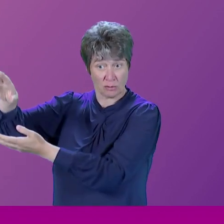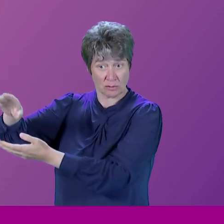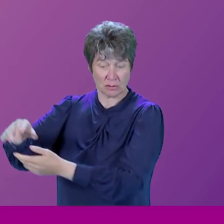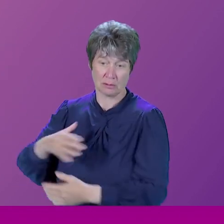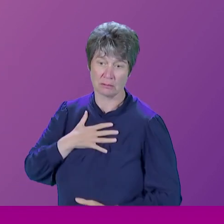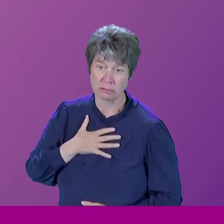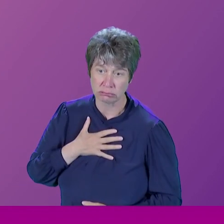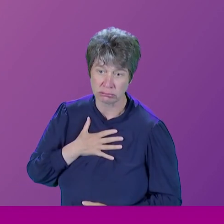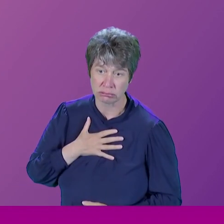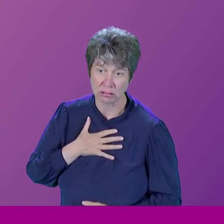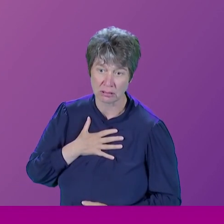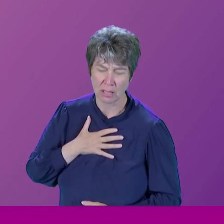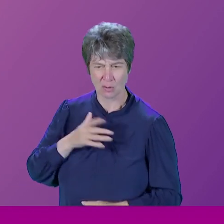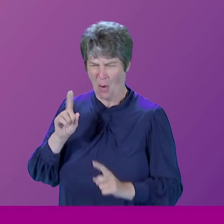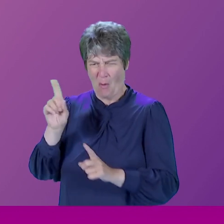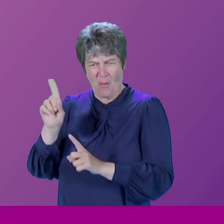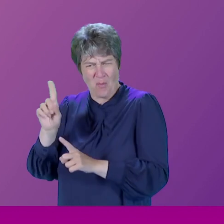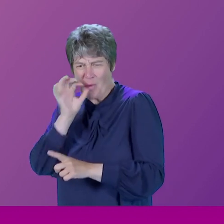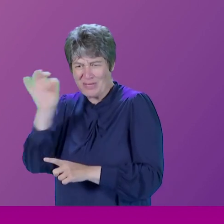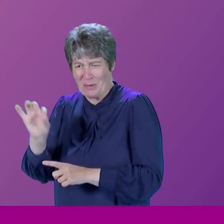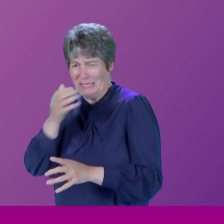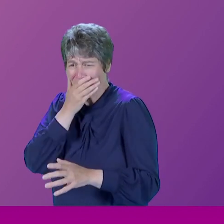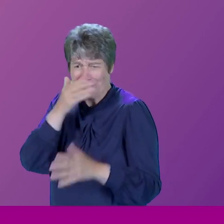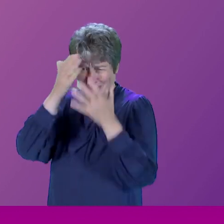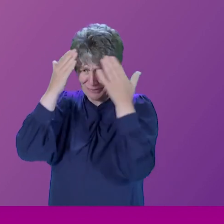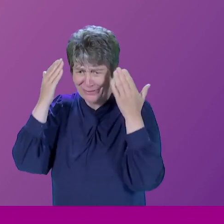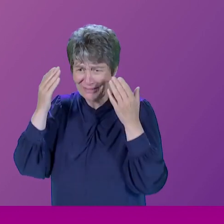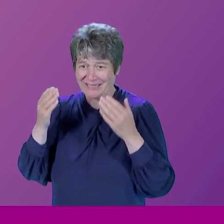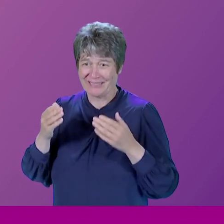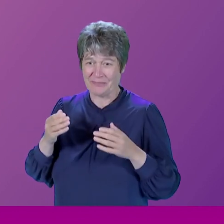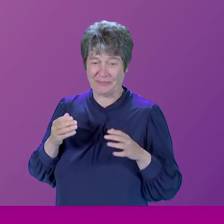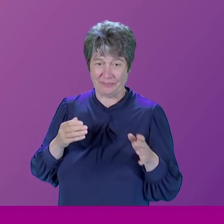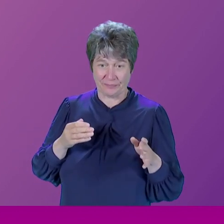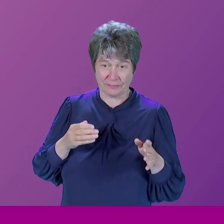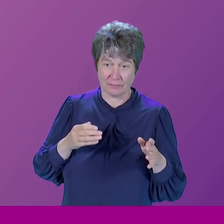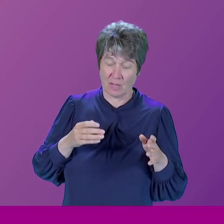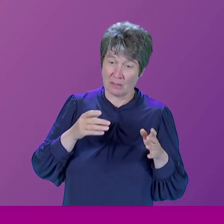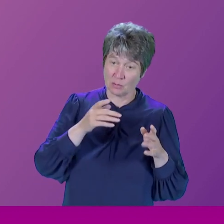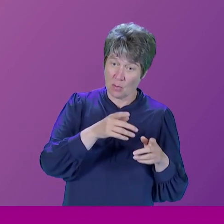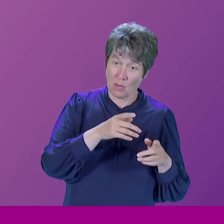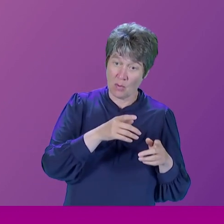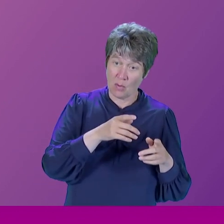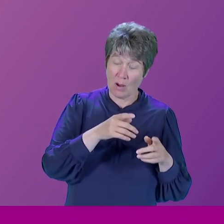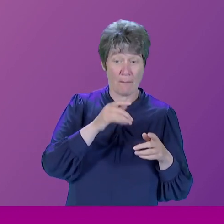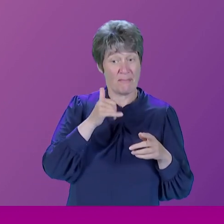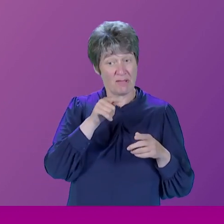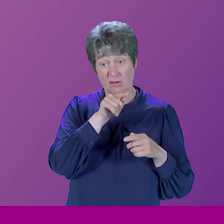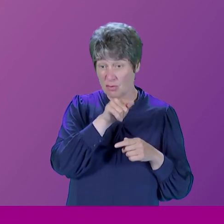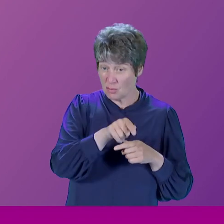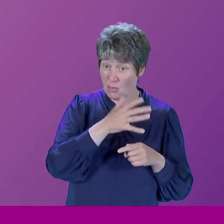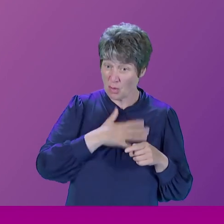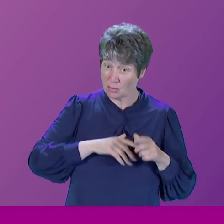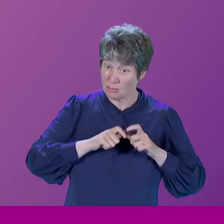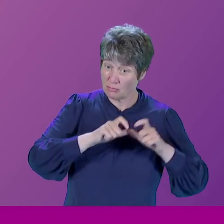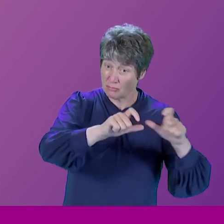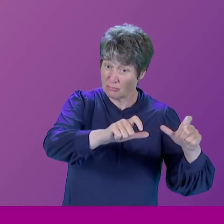the road less traveled. I know. Do you reflect on any bit of that that you might have wanted to remain part of? you're... No, I'm